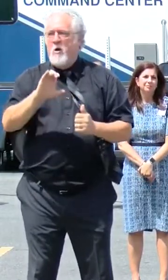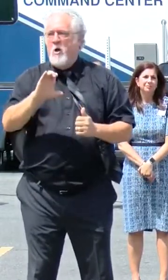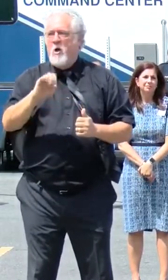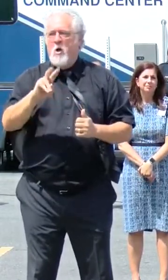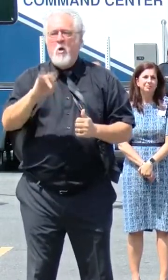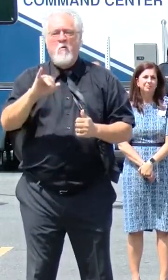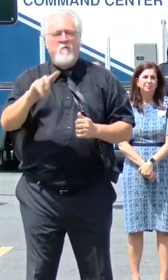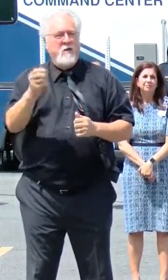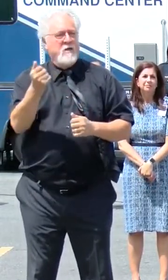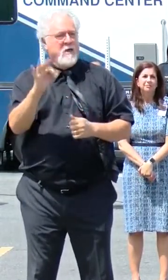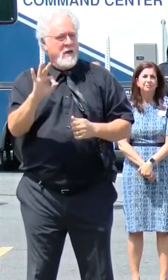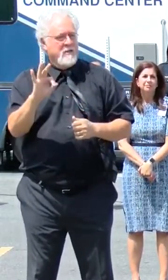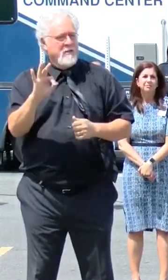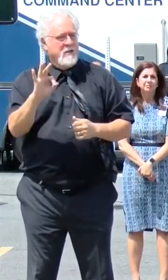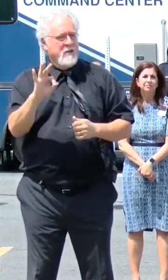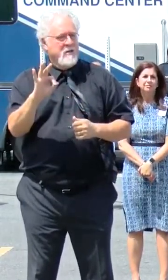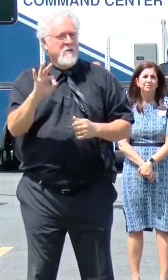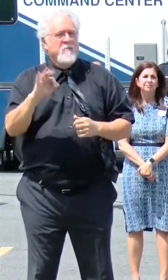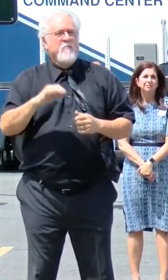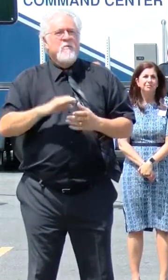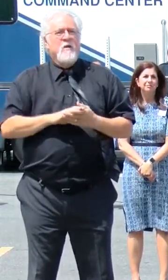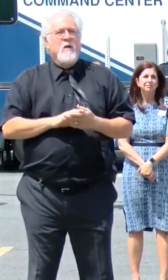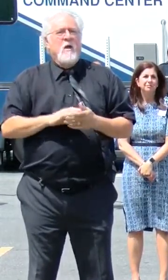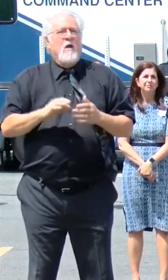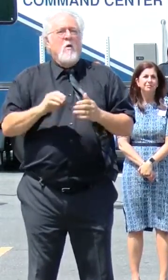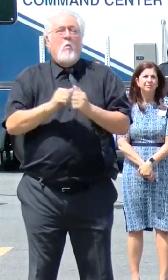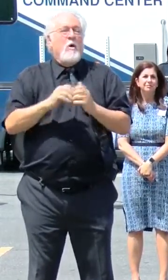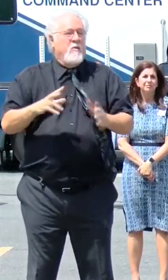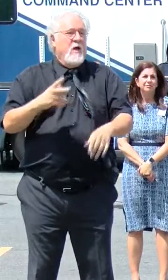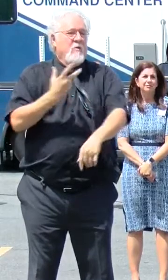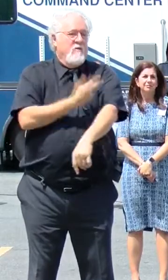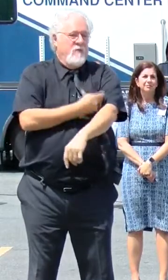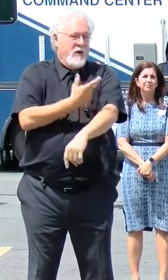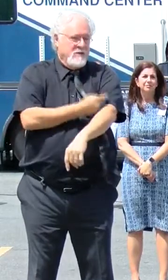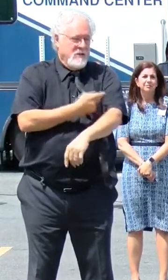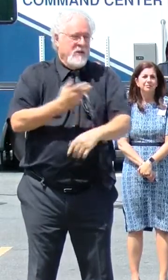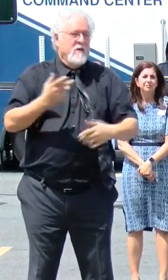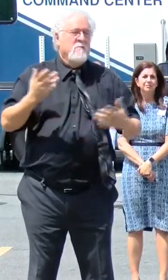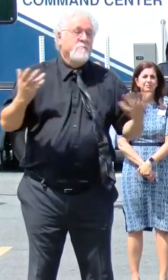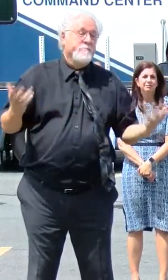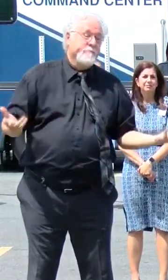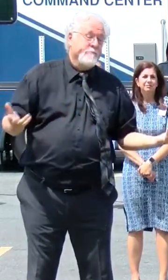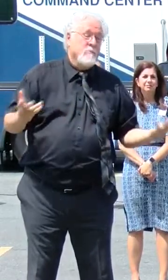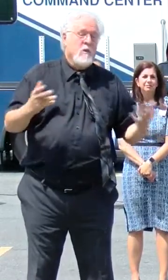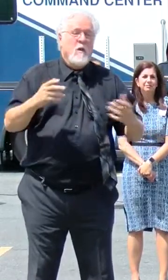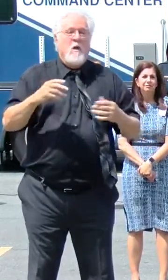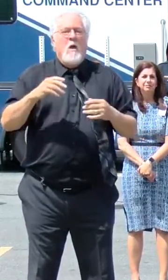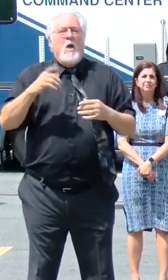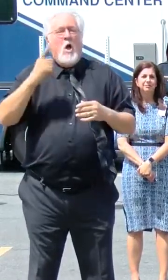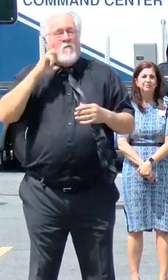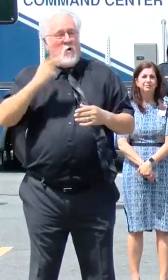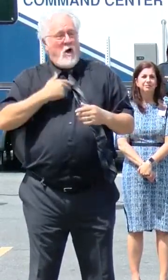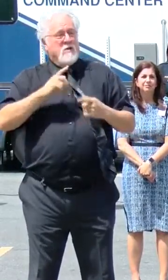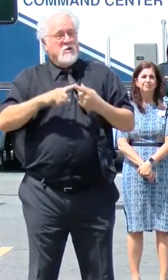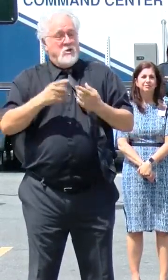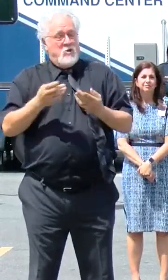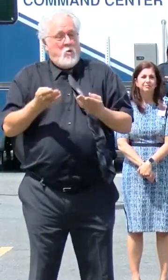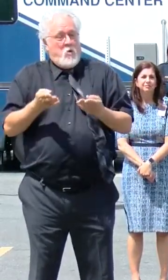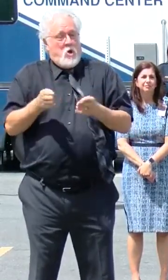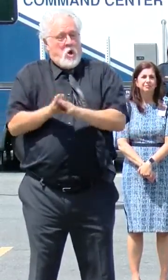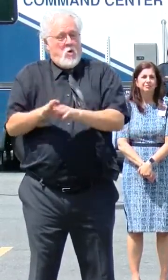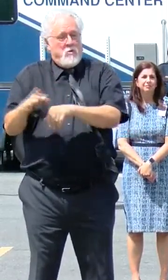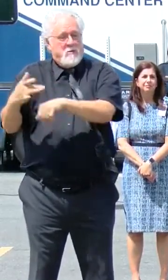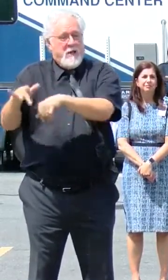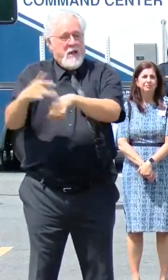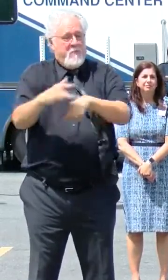culture, absent a vaccine, right? And so, in order for us to close those